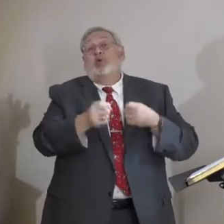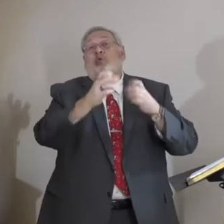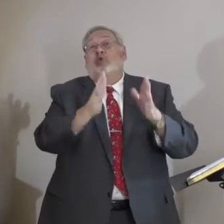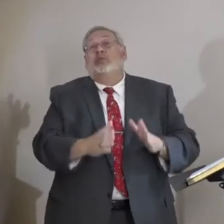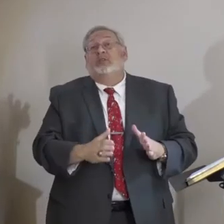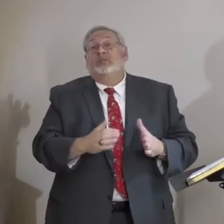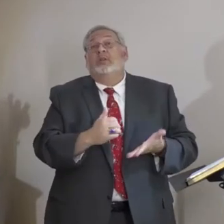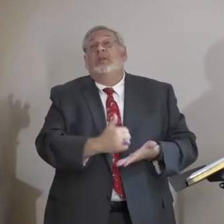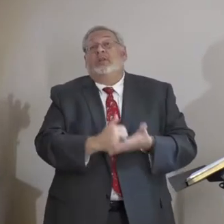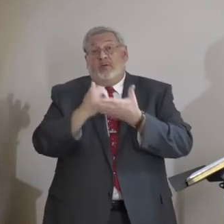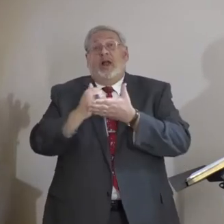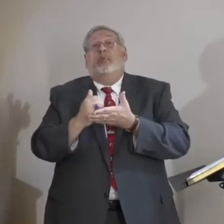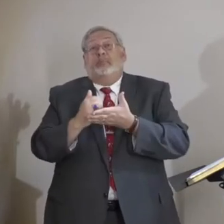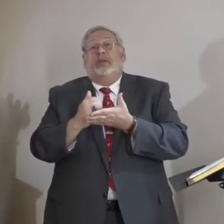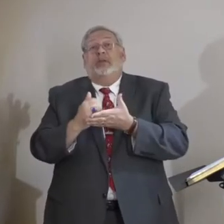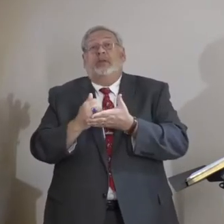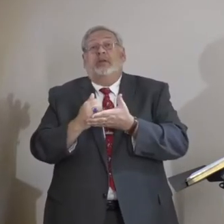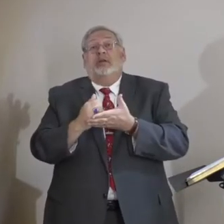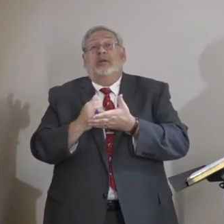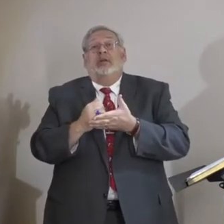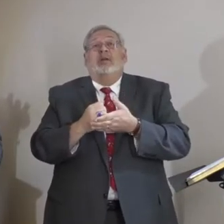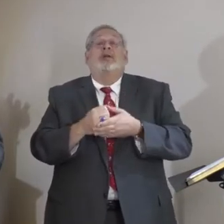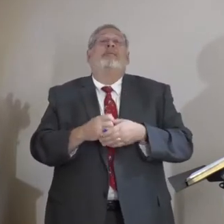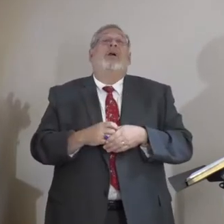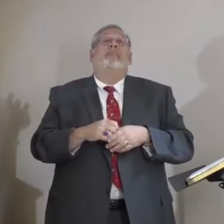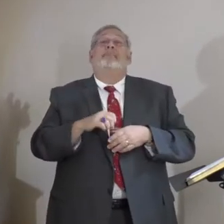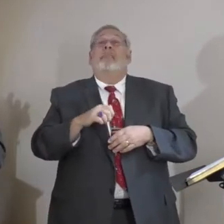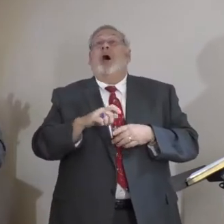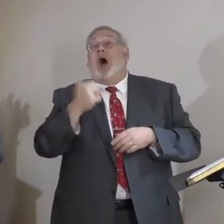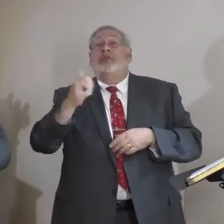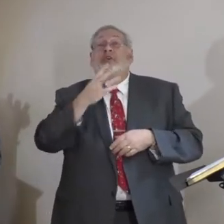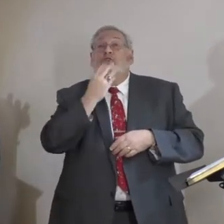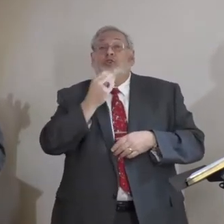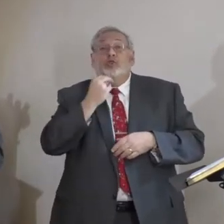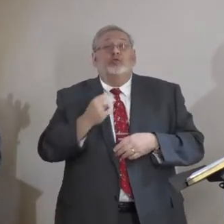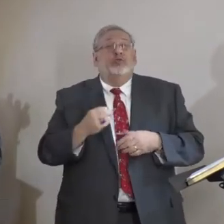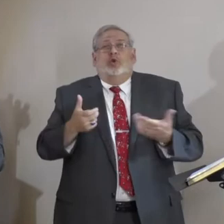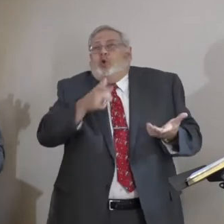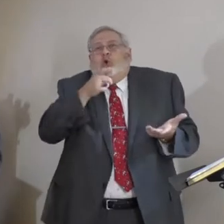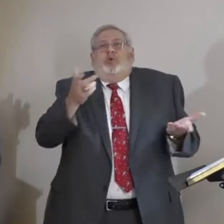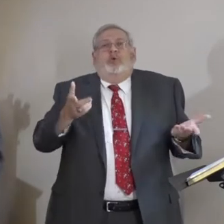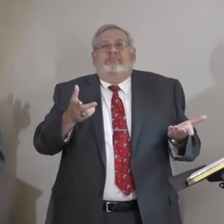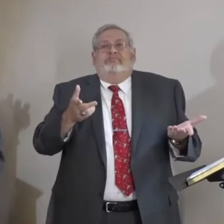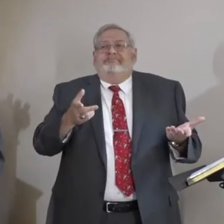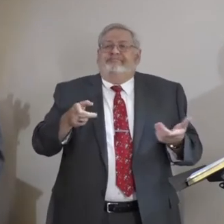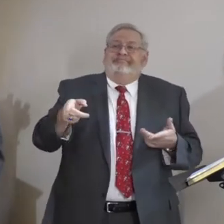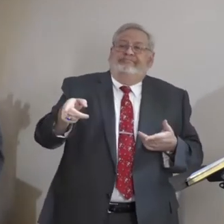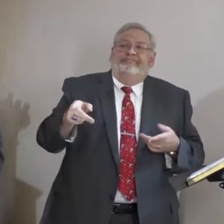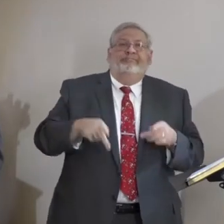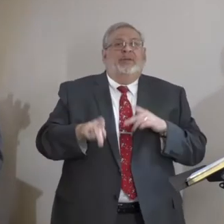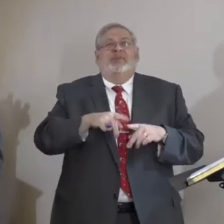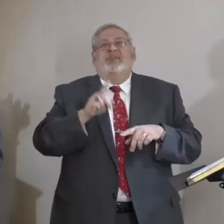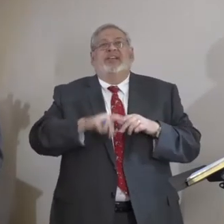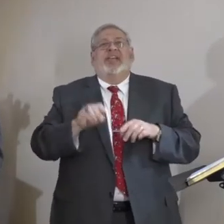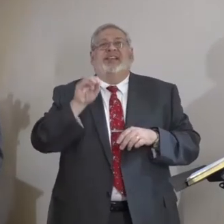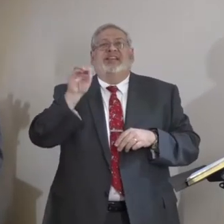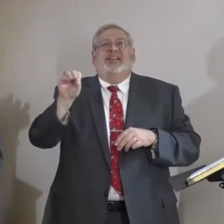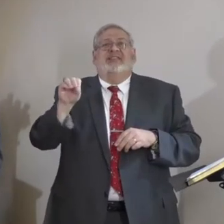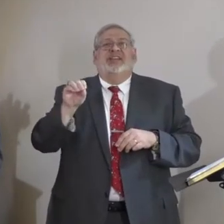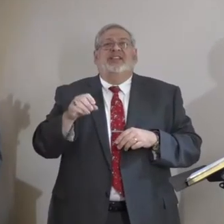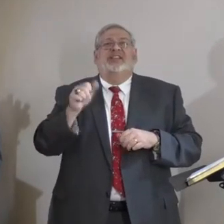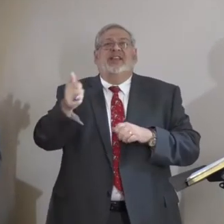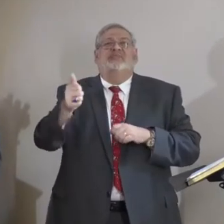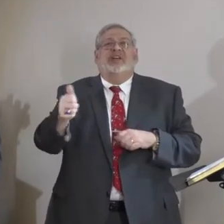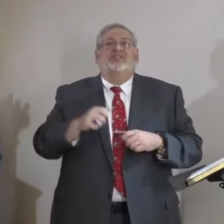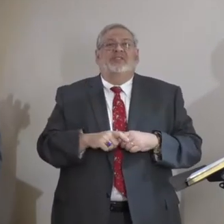people that were helping him administrate the city. But then it says, other Jews. Who were those other Jews? Guess what? It people that couldn't feed themselves. He